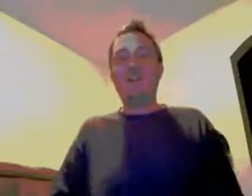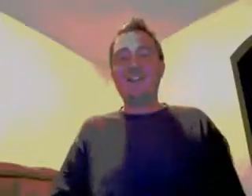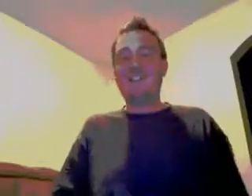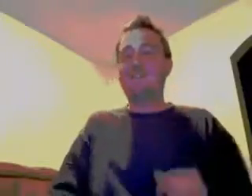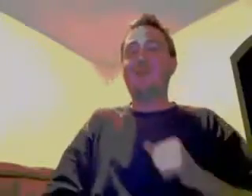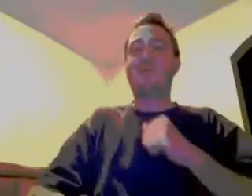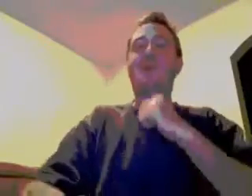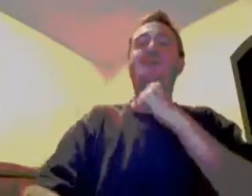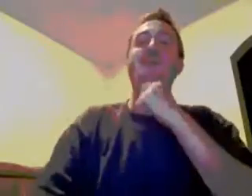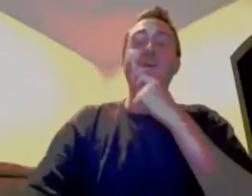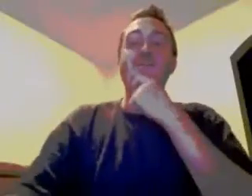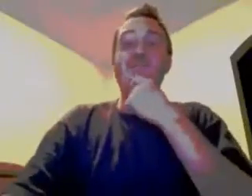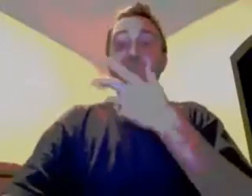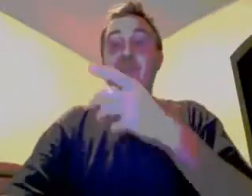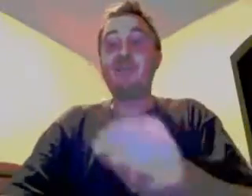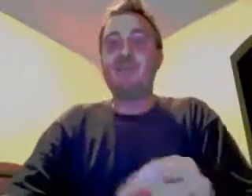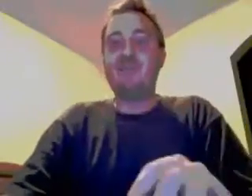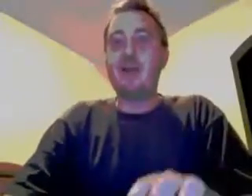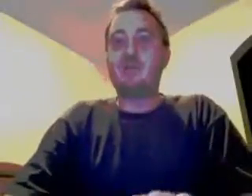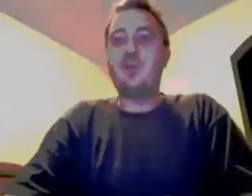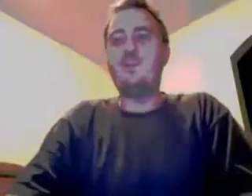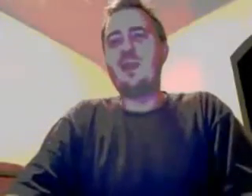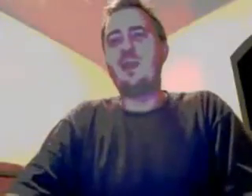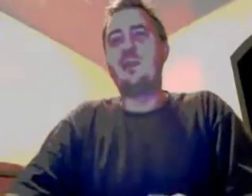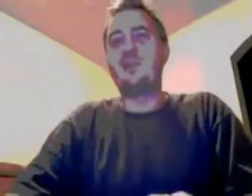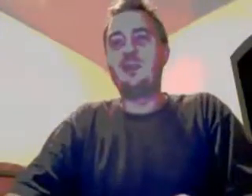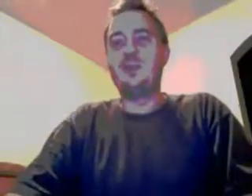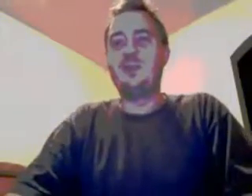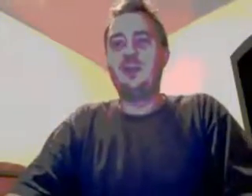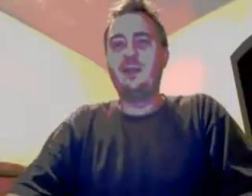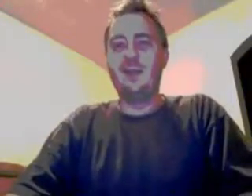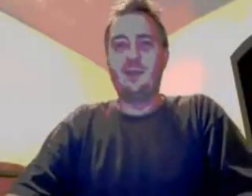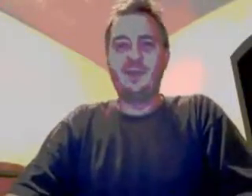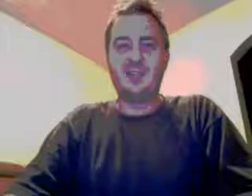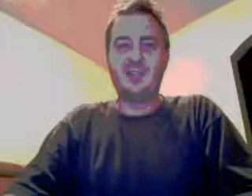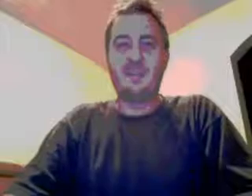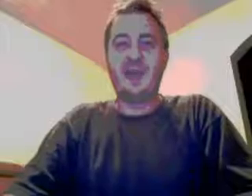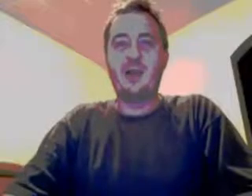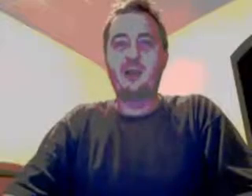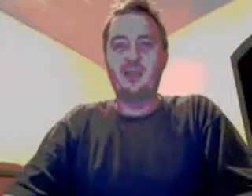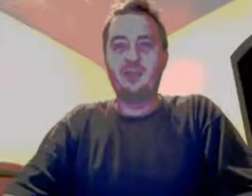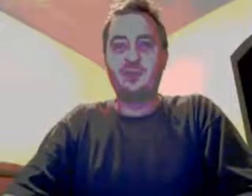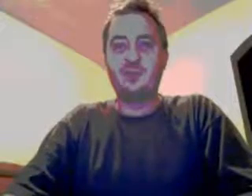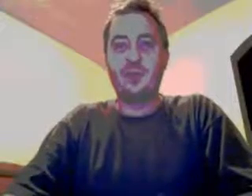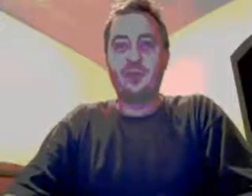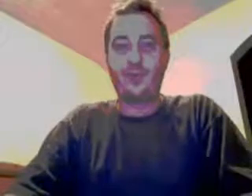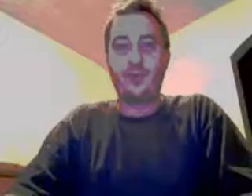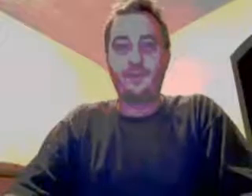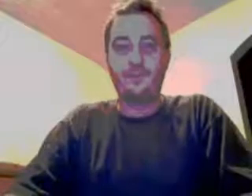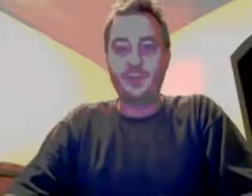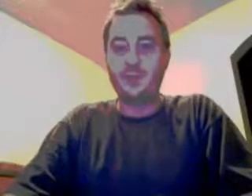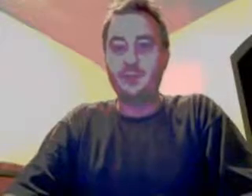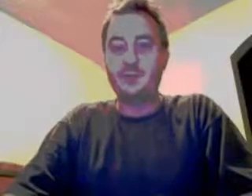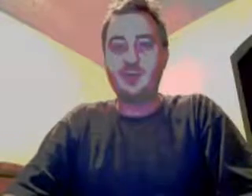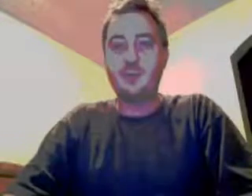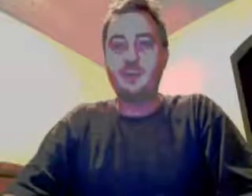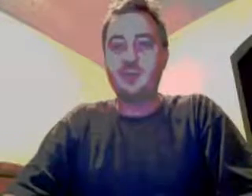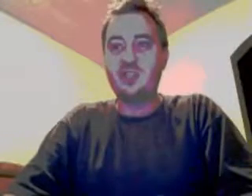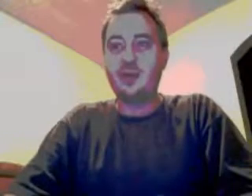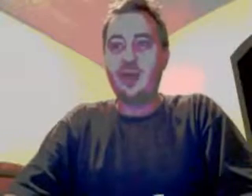it's pretty rough. But she's a fighter, right? But I don't know. She was in a position of power, so she was just kind of throwing, you know, some shit